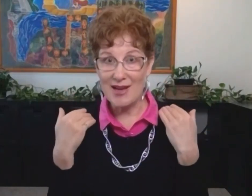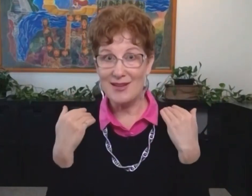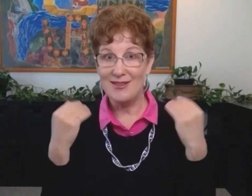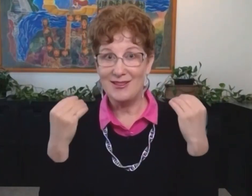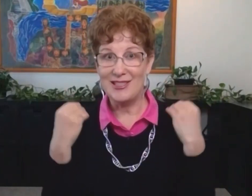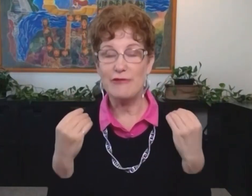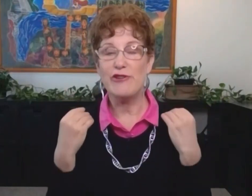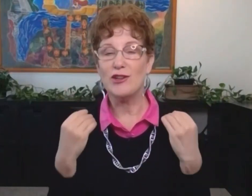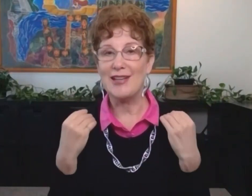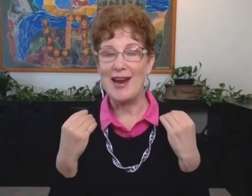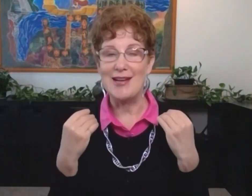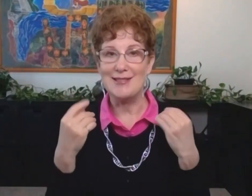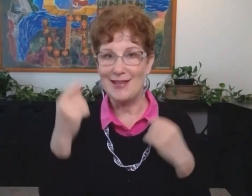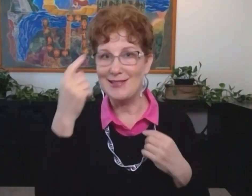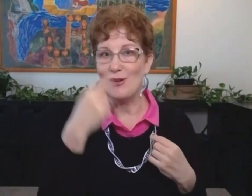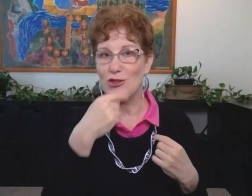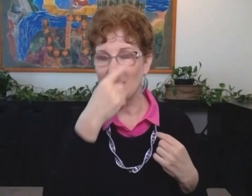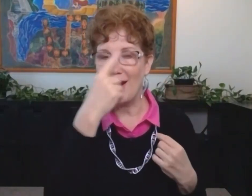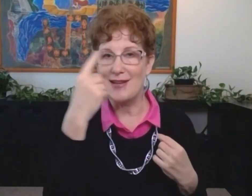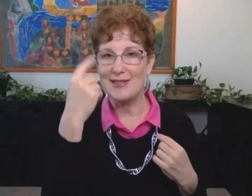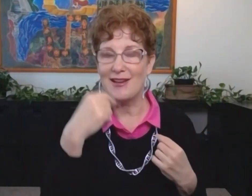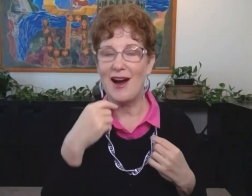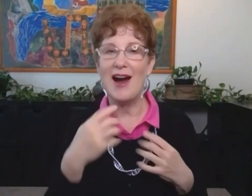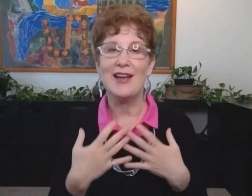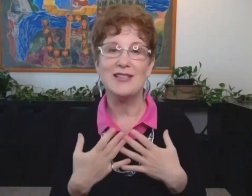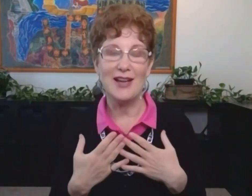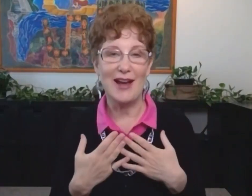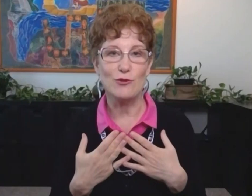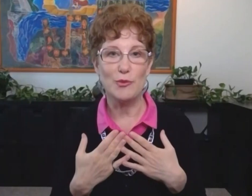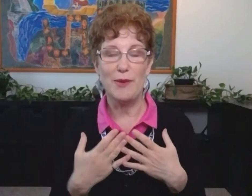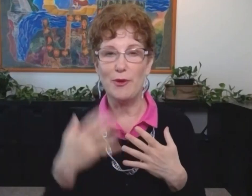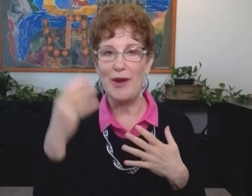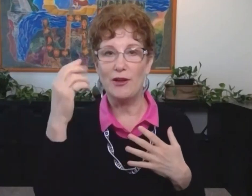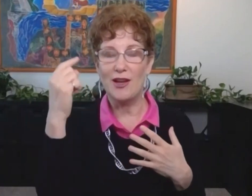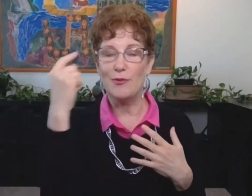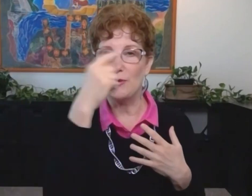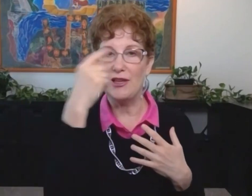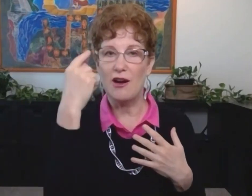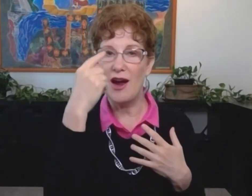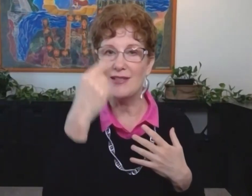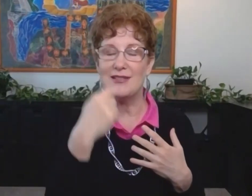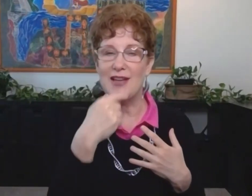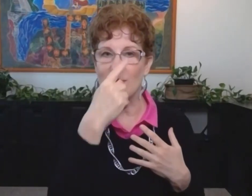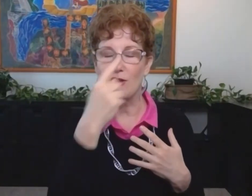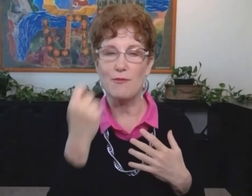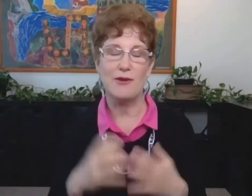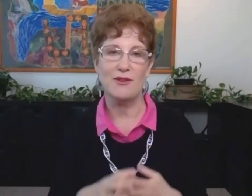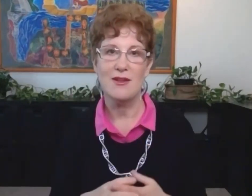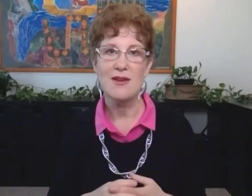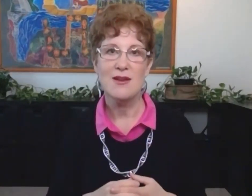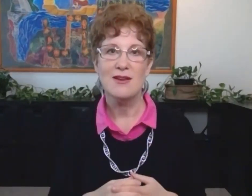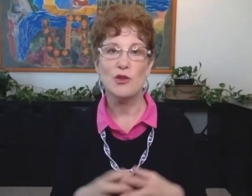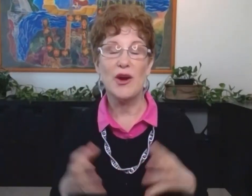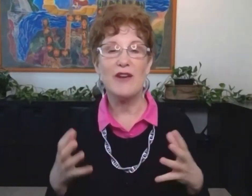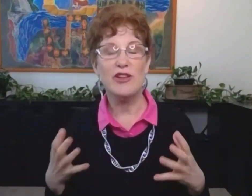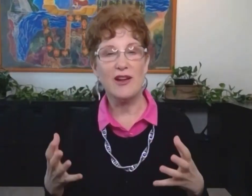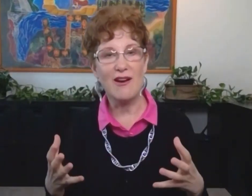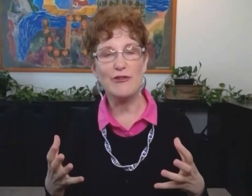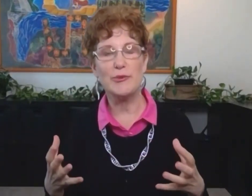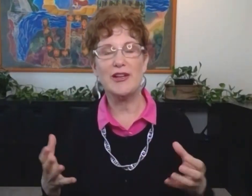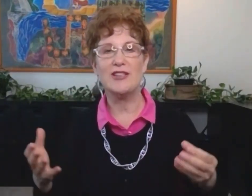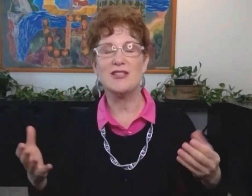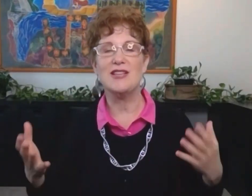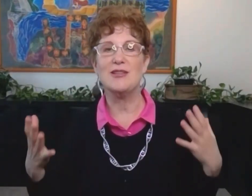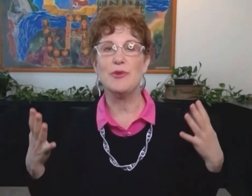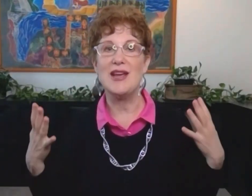my default gaze is social gazing. I like to connect with people by looking between their eyes and down to their mouth. So when I